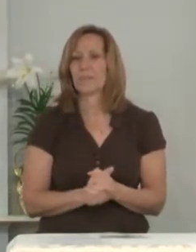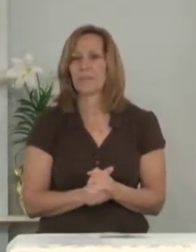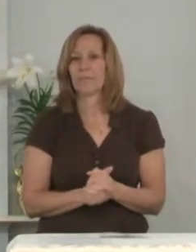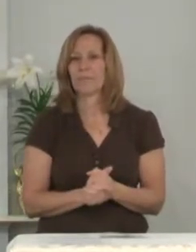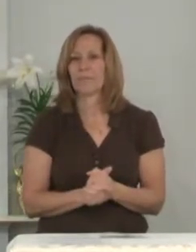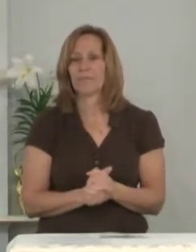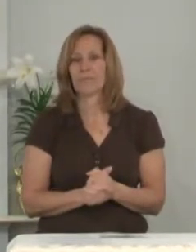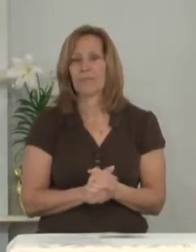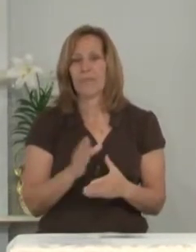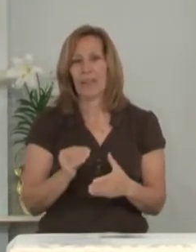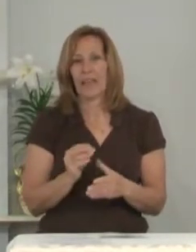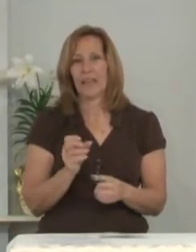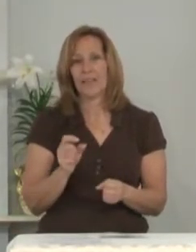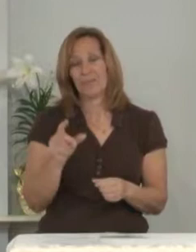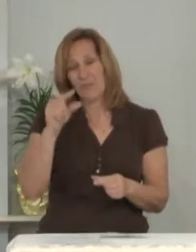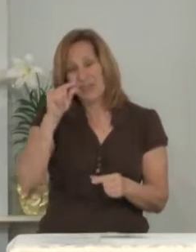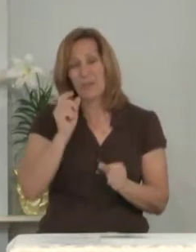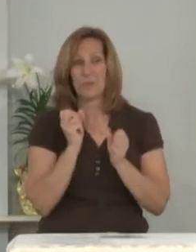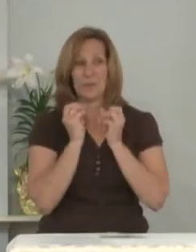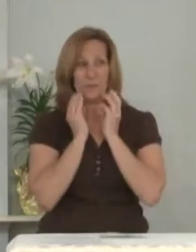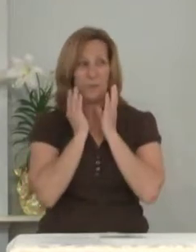and a little embarrassed.